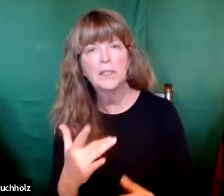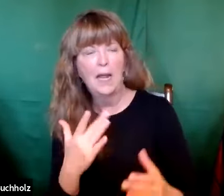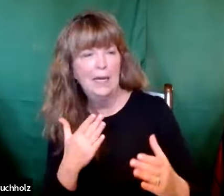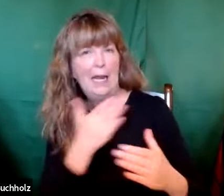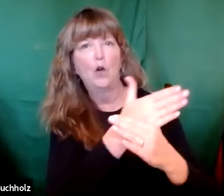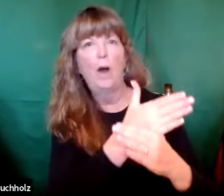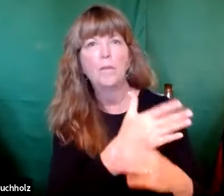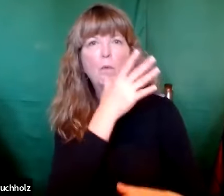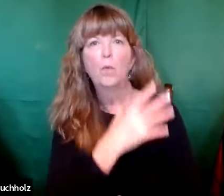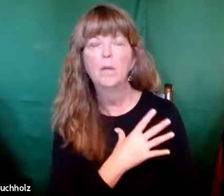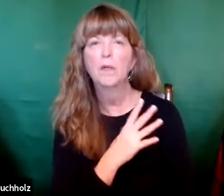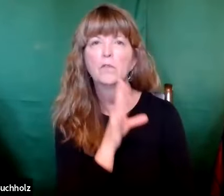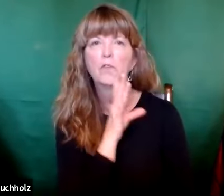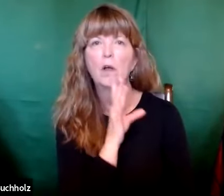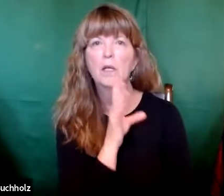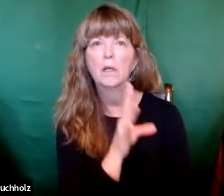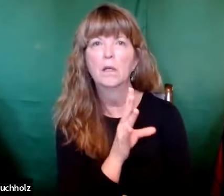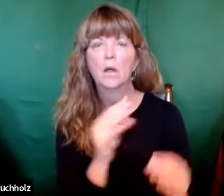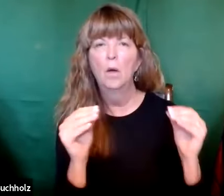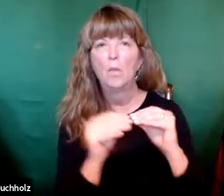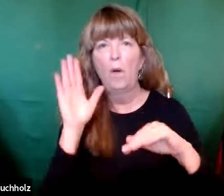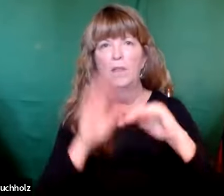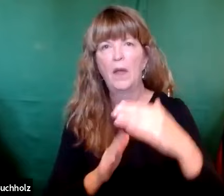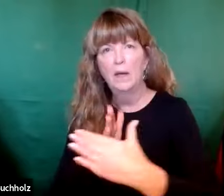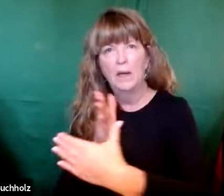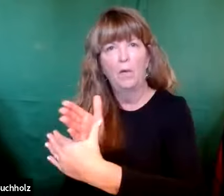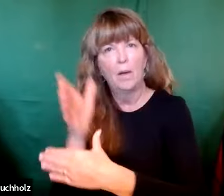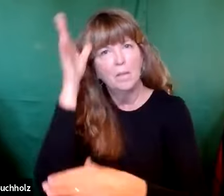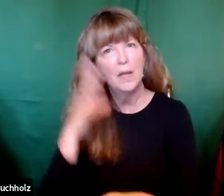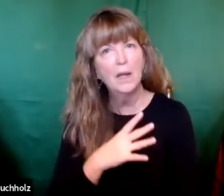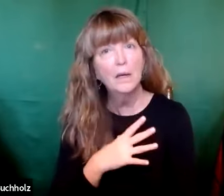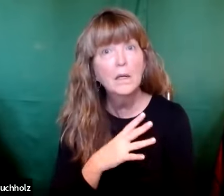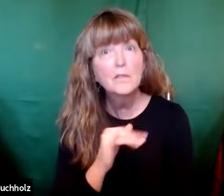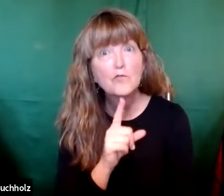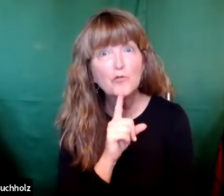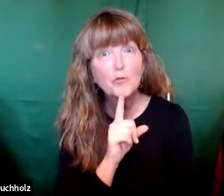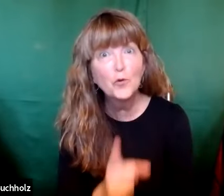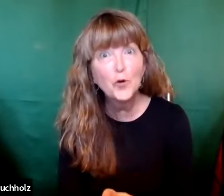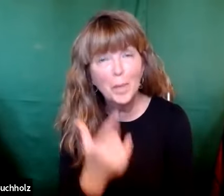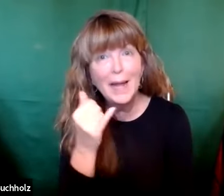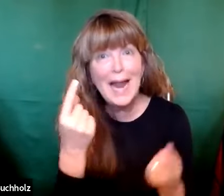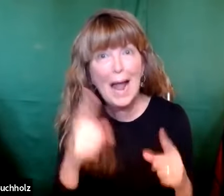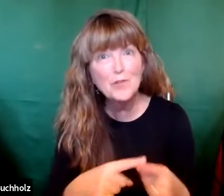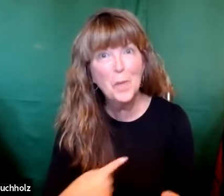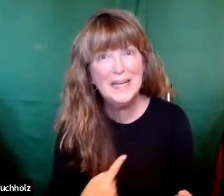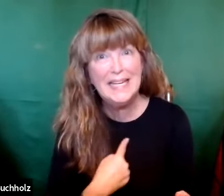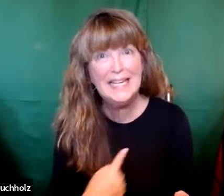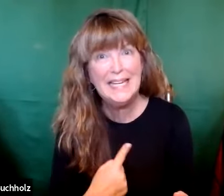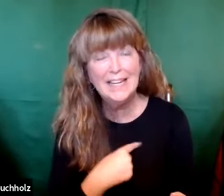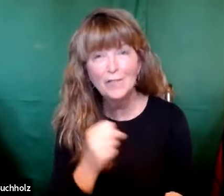who did the research said that people, men tend to interrupt women when they're speaking more frequently than